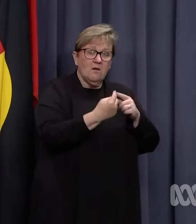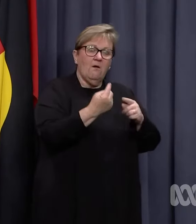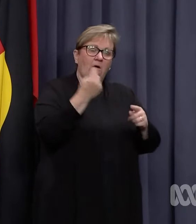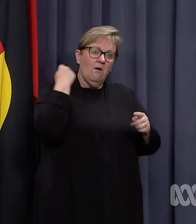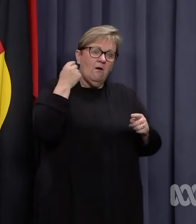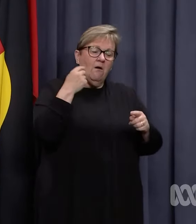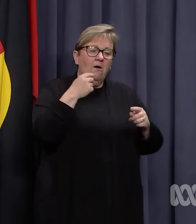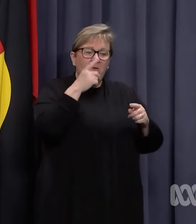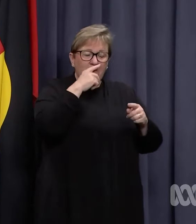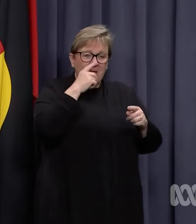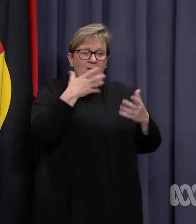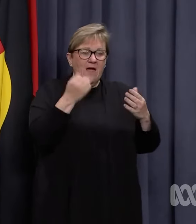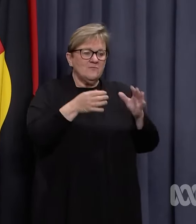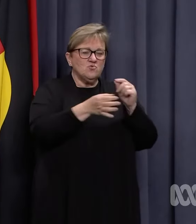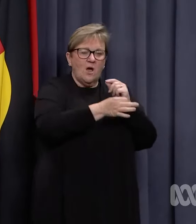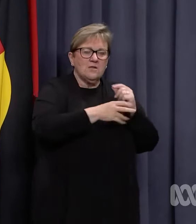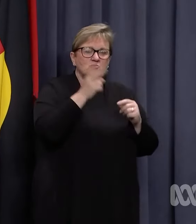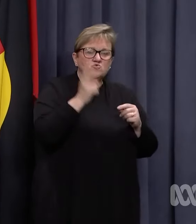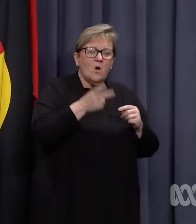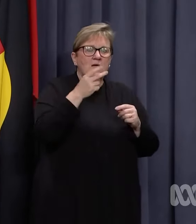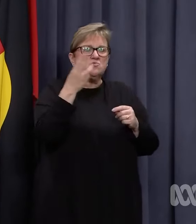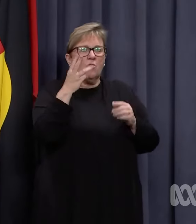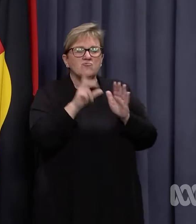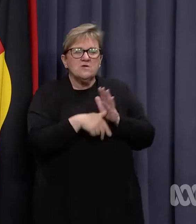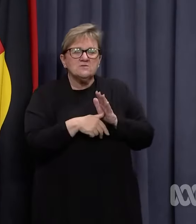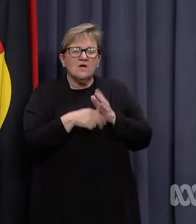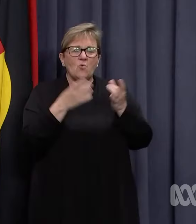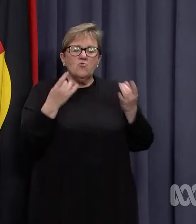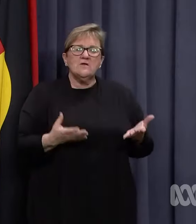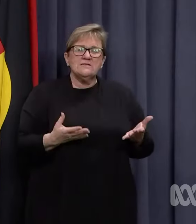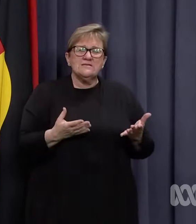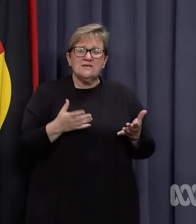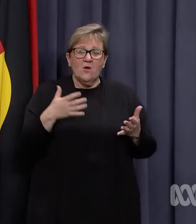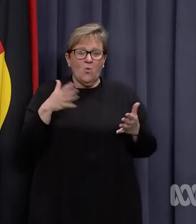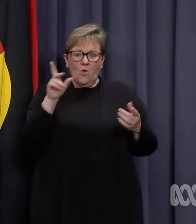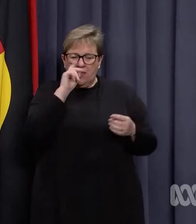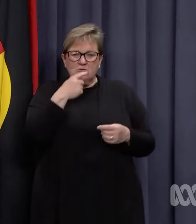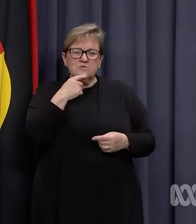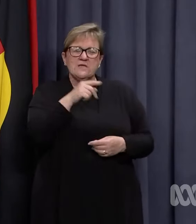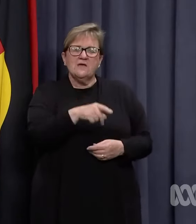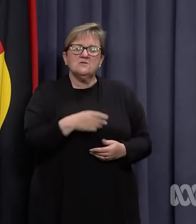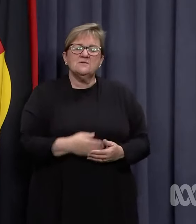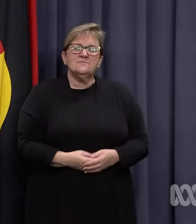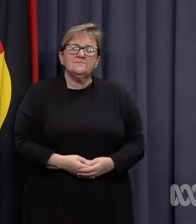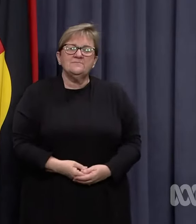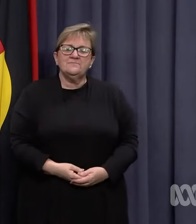since school has started? Some people have had to isolate twice or three times since the year started. Do you have anything to say to them?